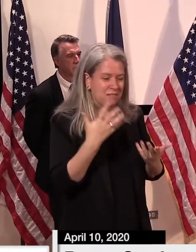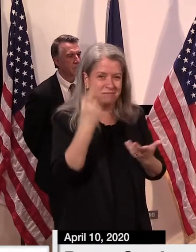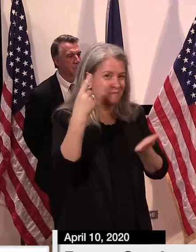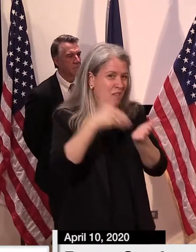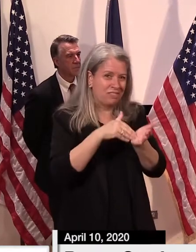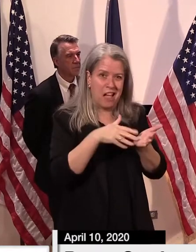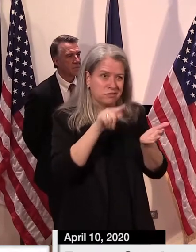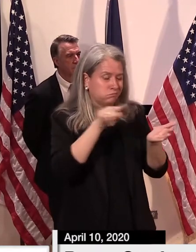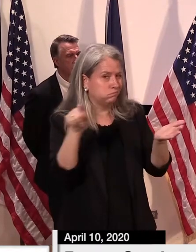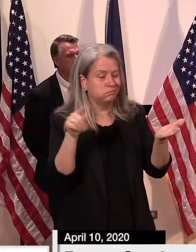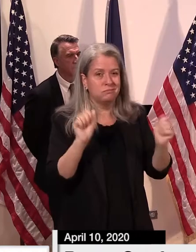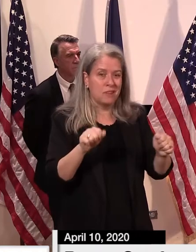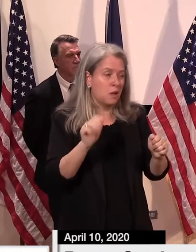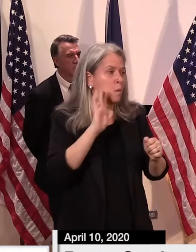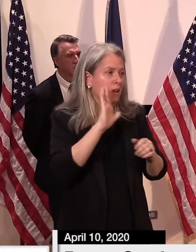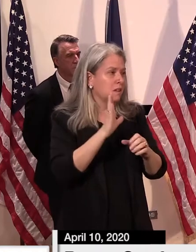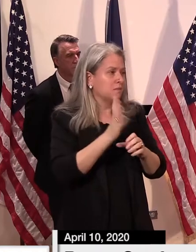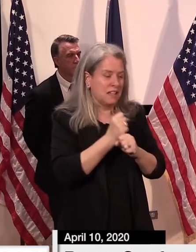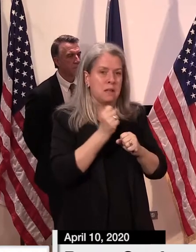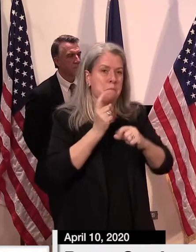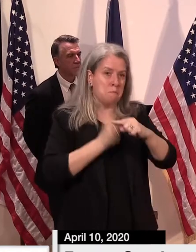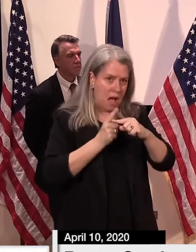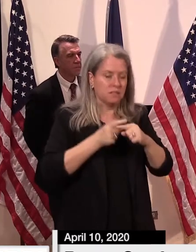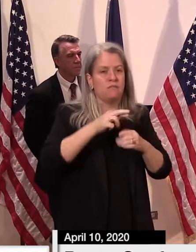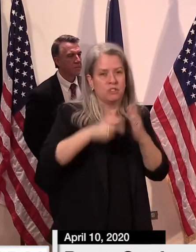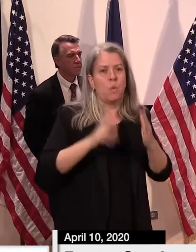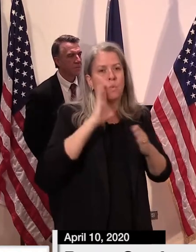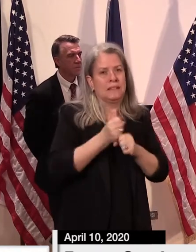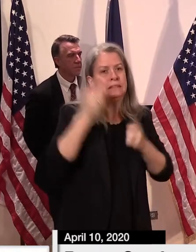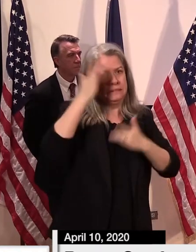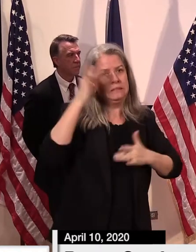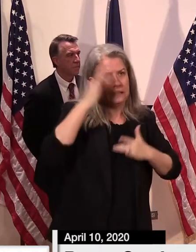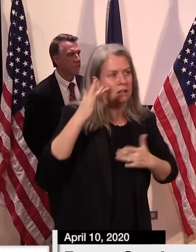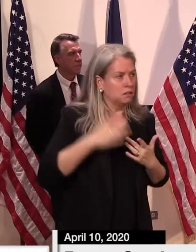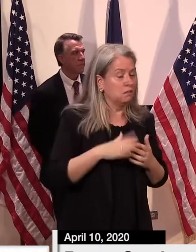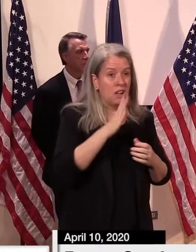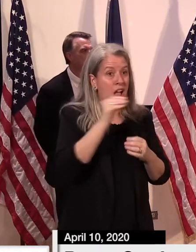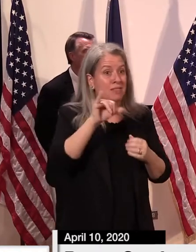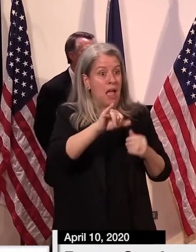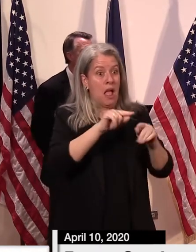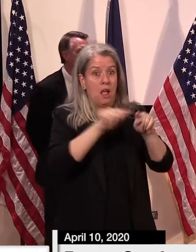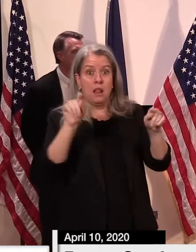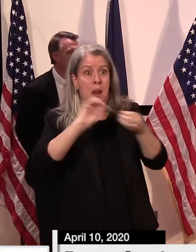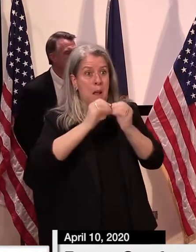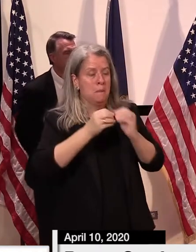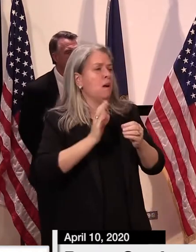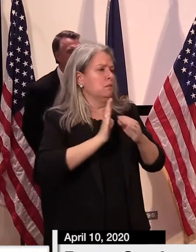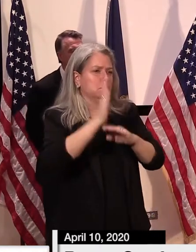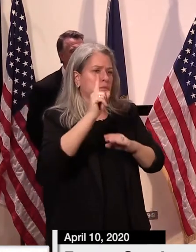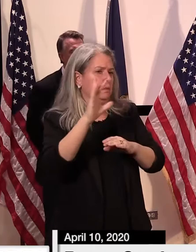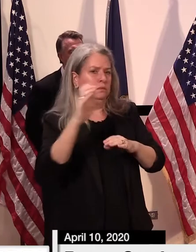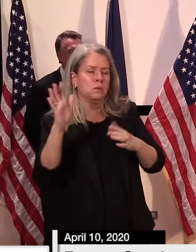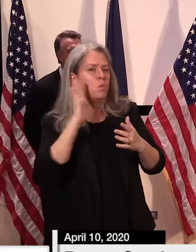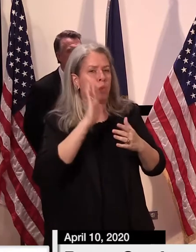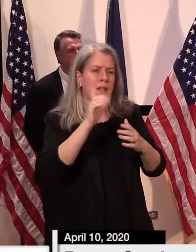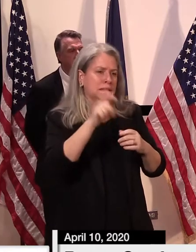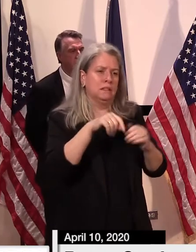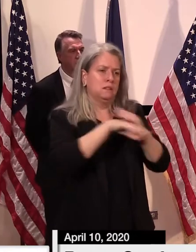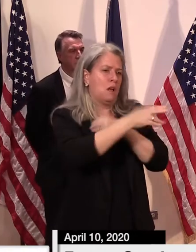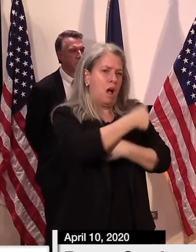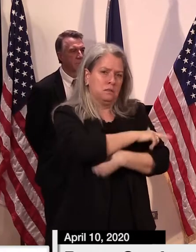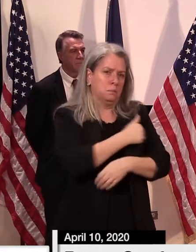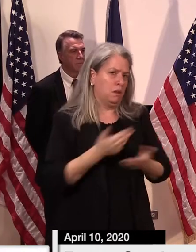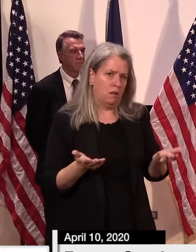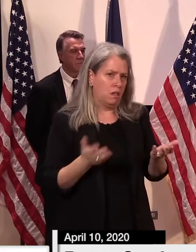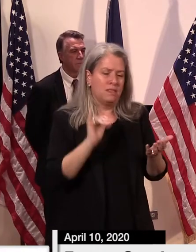COVID-19 by the end of May, with hundreds requiring hospital care. Accordingly, it's still safe to